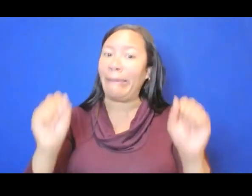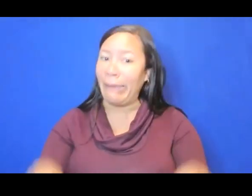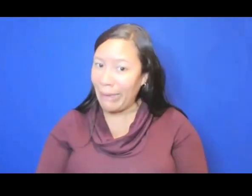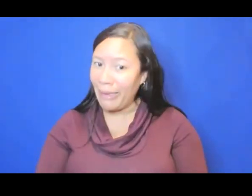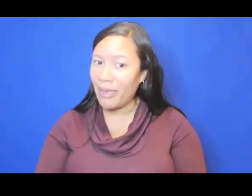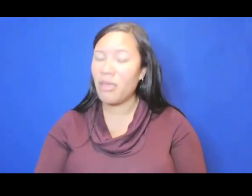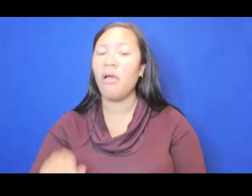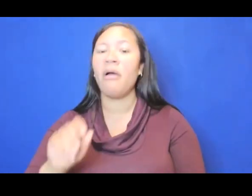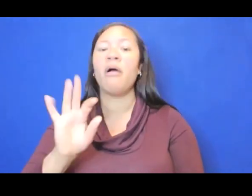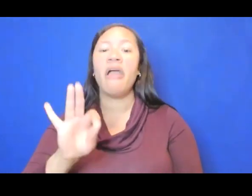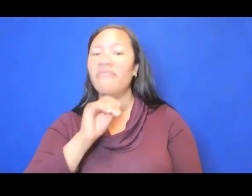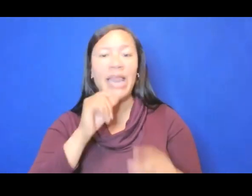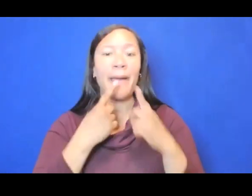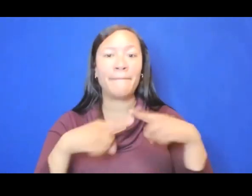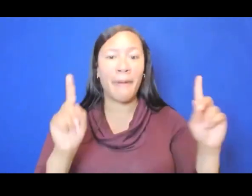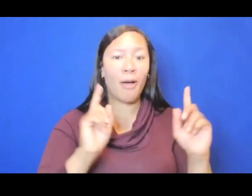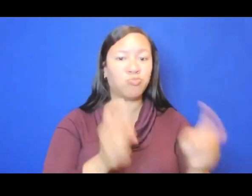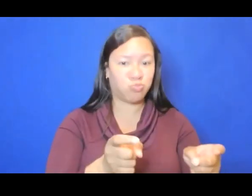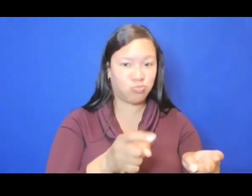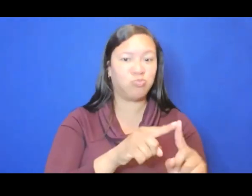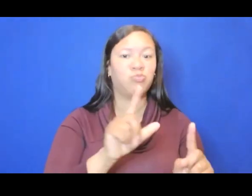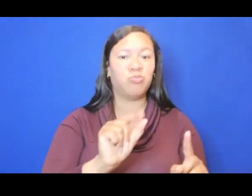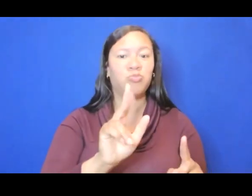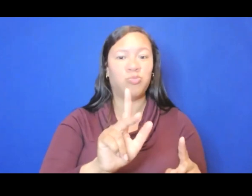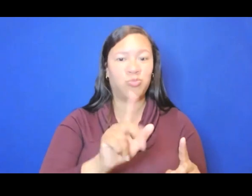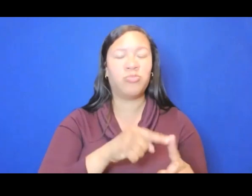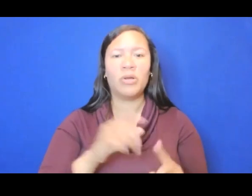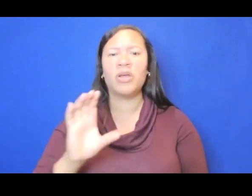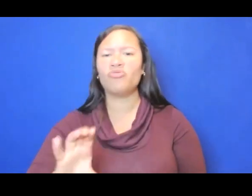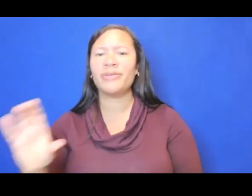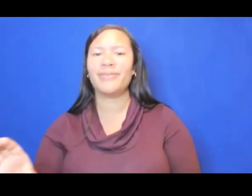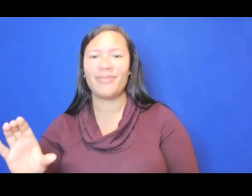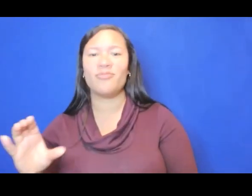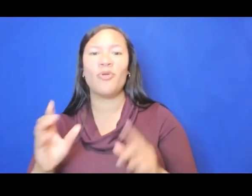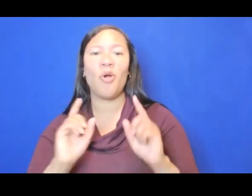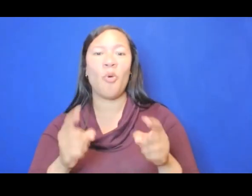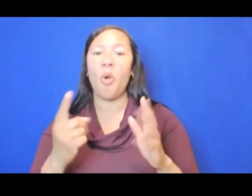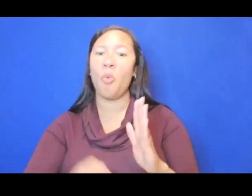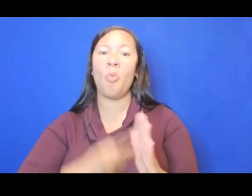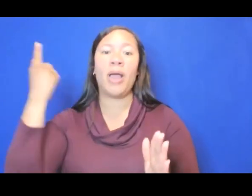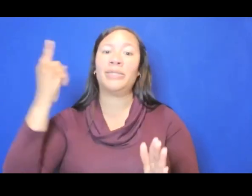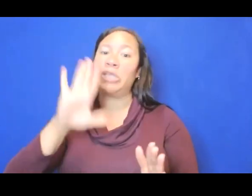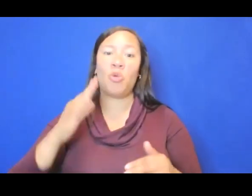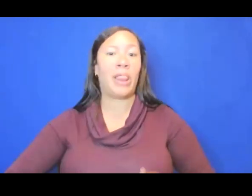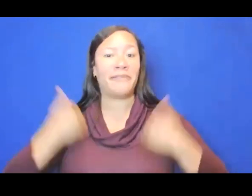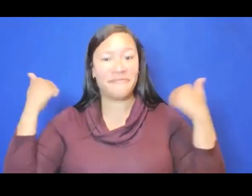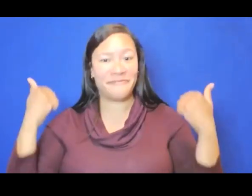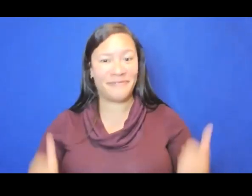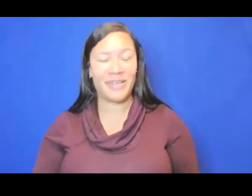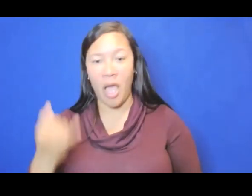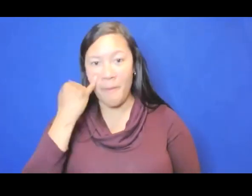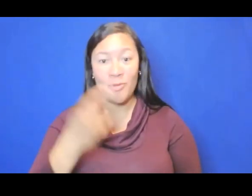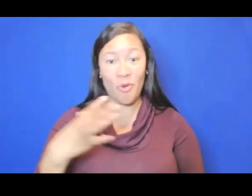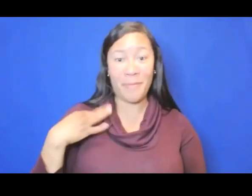in the 2023 cycle. The creative capital award is something that you can only receive once in a lifetime. If you apply